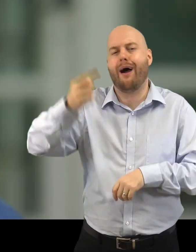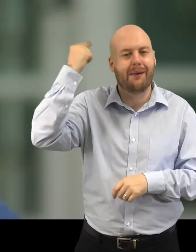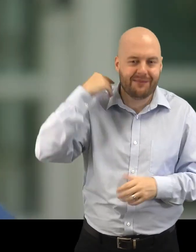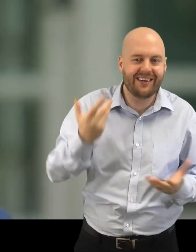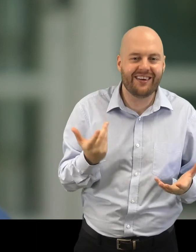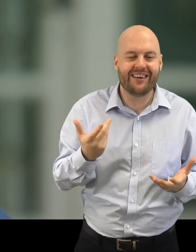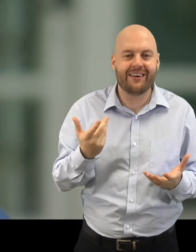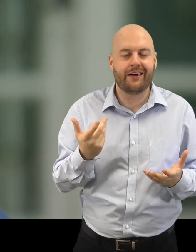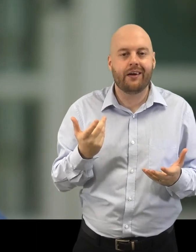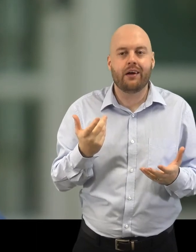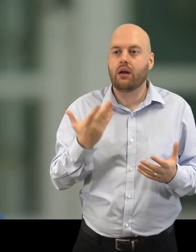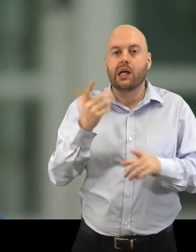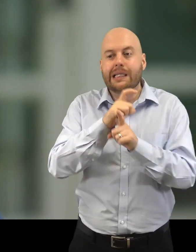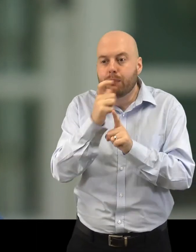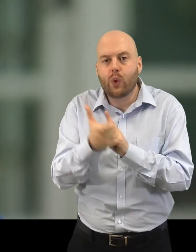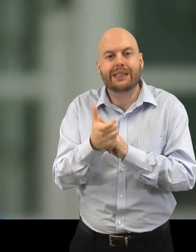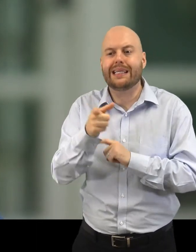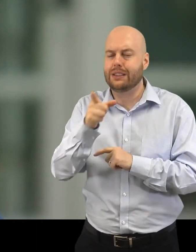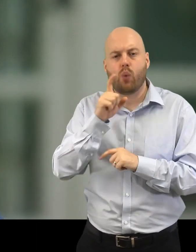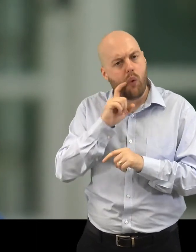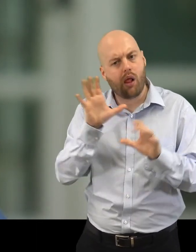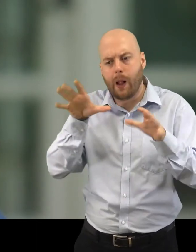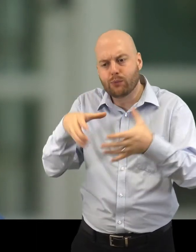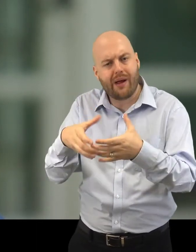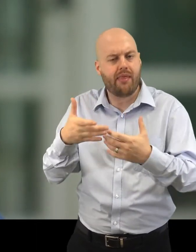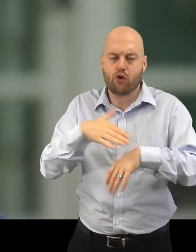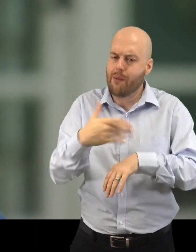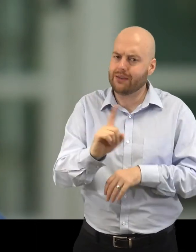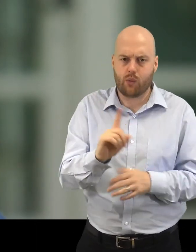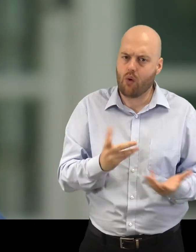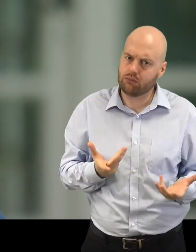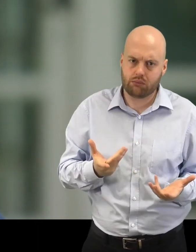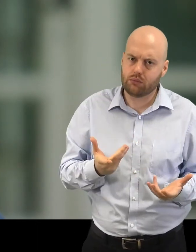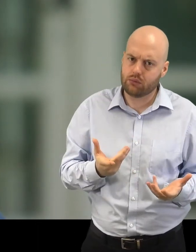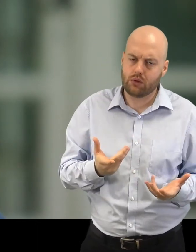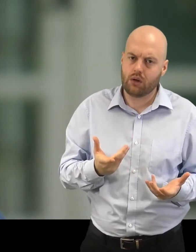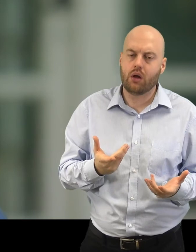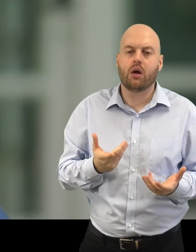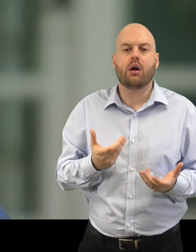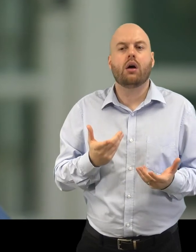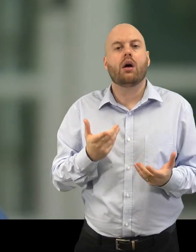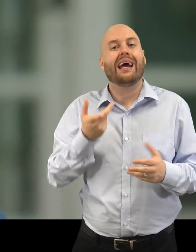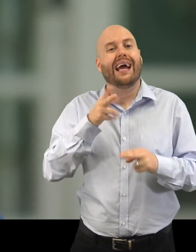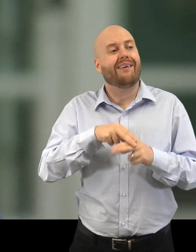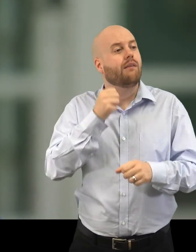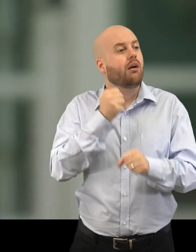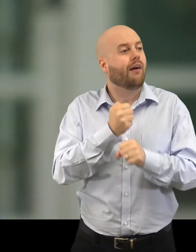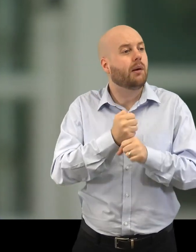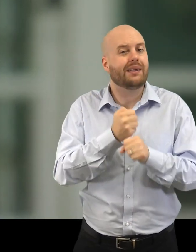places will happen in communities no matter where and how they are. I think that if